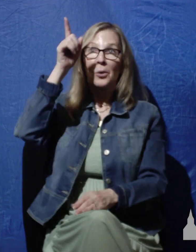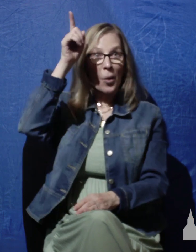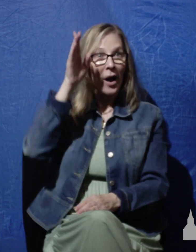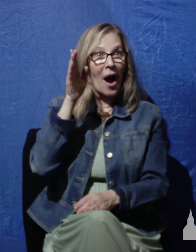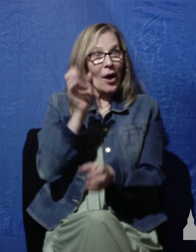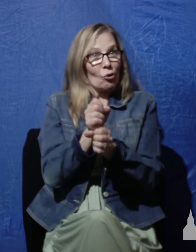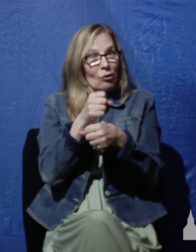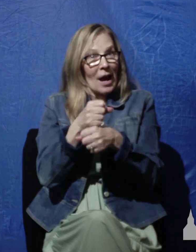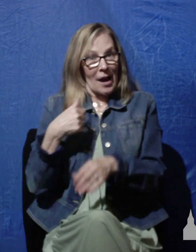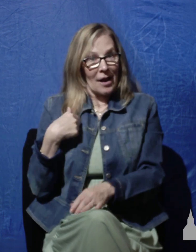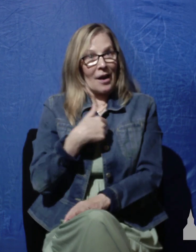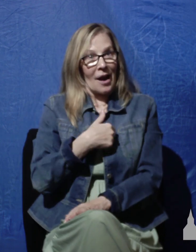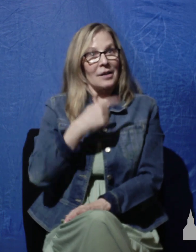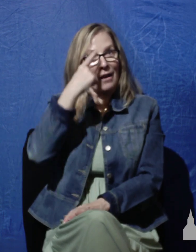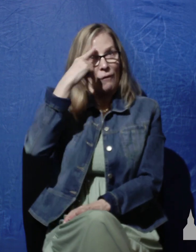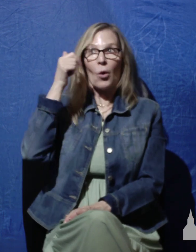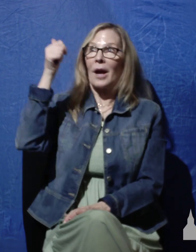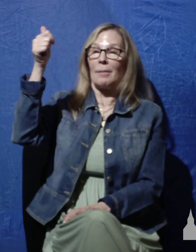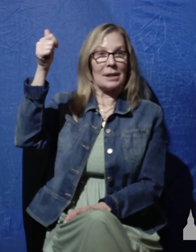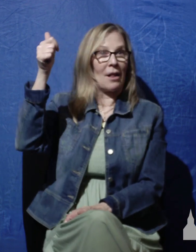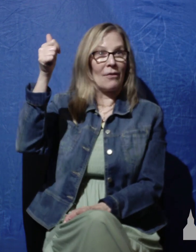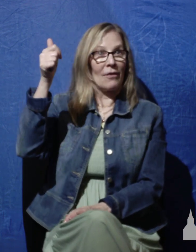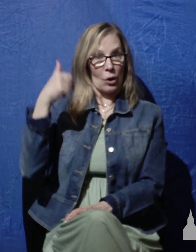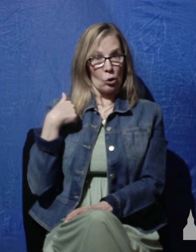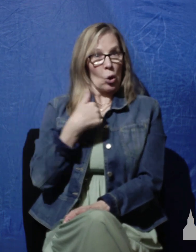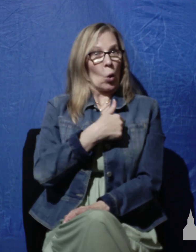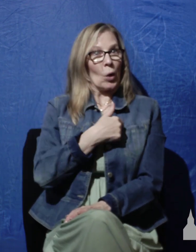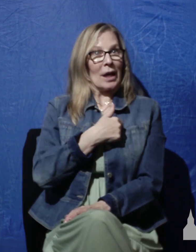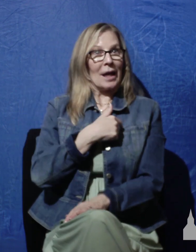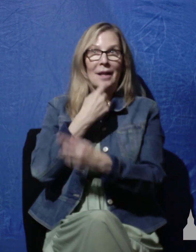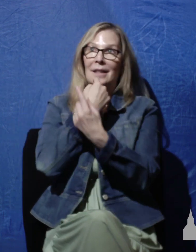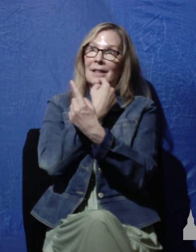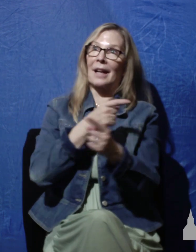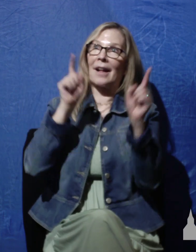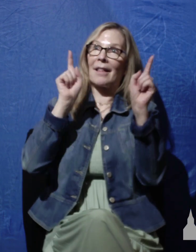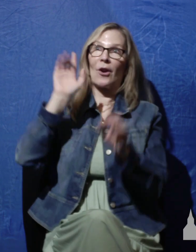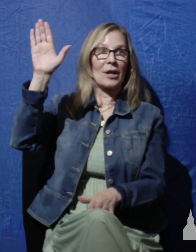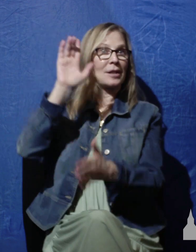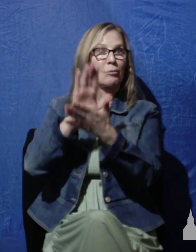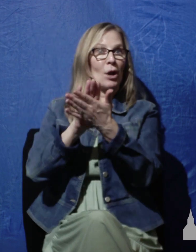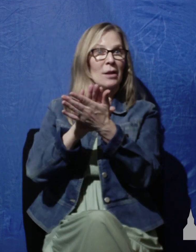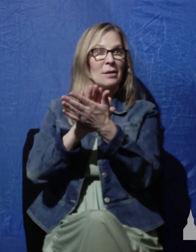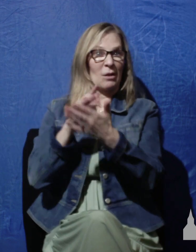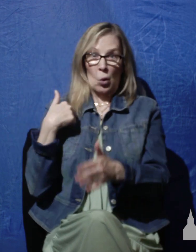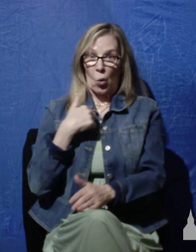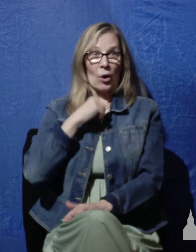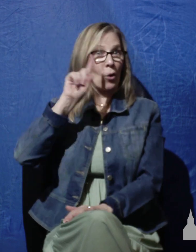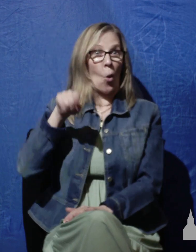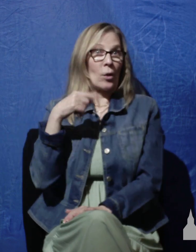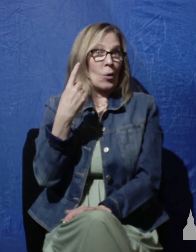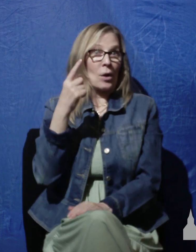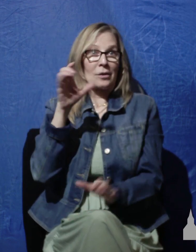for himself to declare his praise. And we're the only ones doing it. Nobody else is doing it.